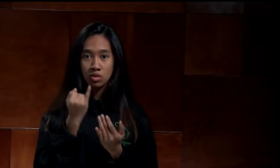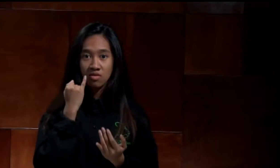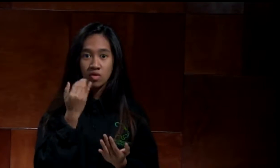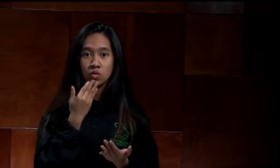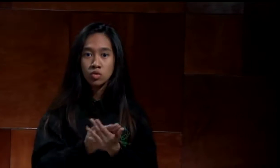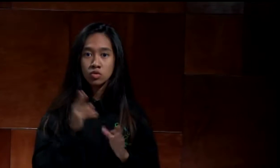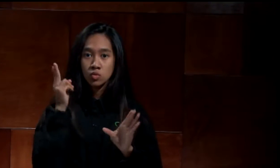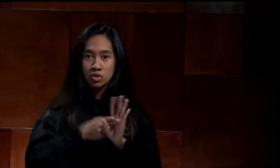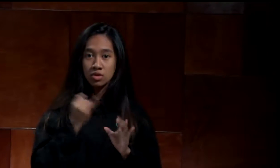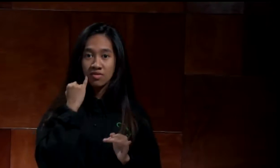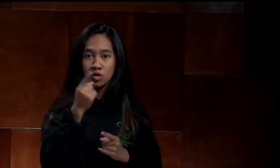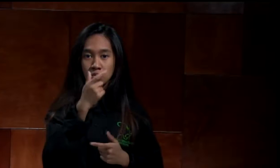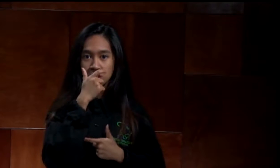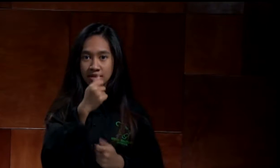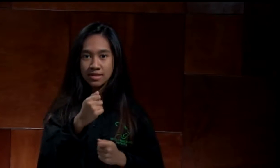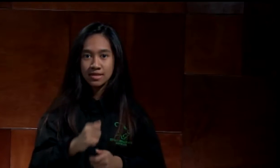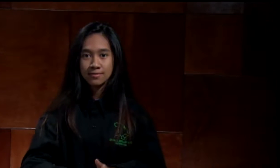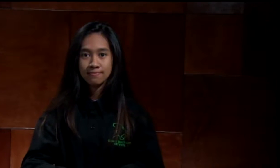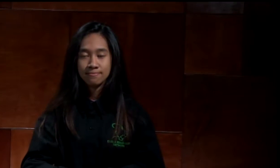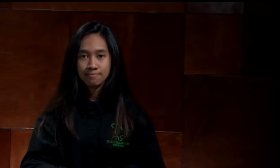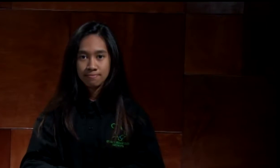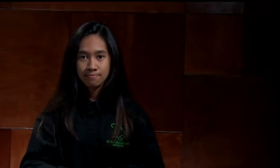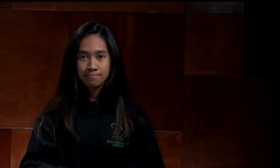so now is a good time to join if you're interested.